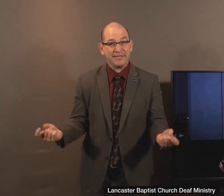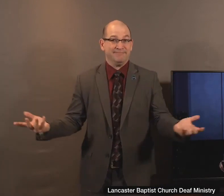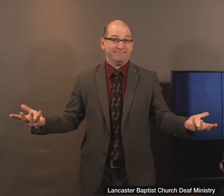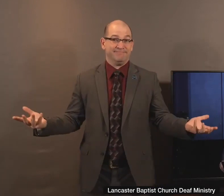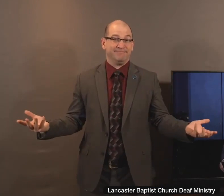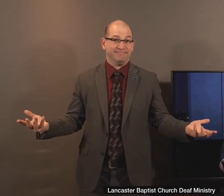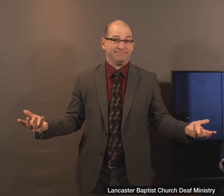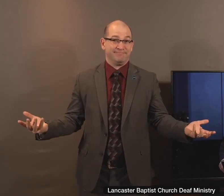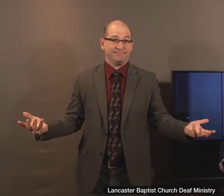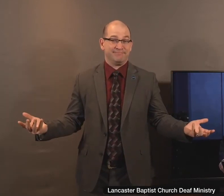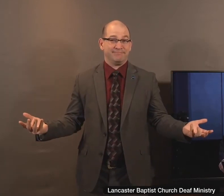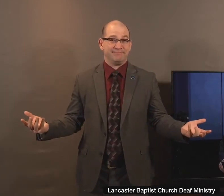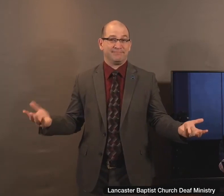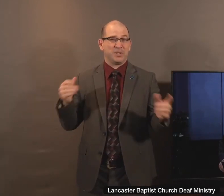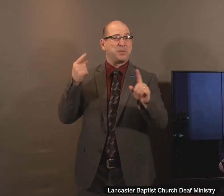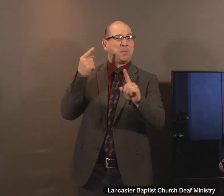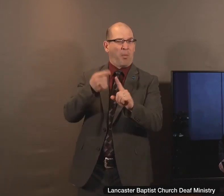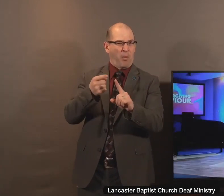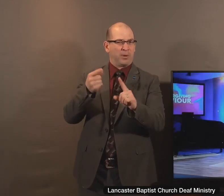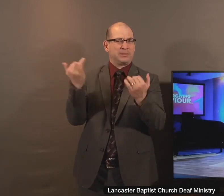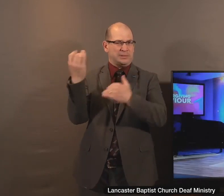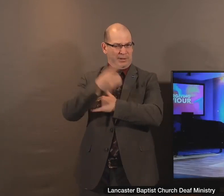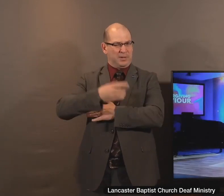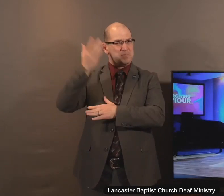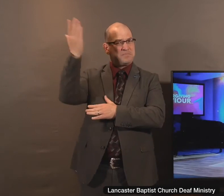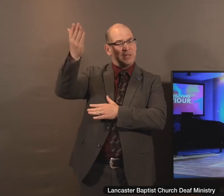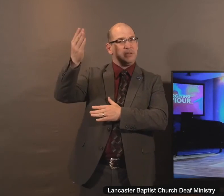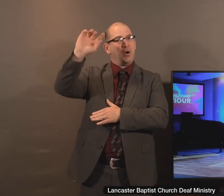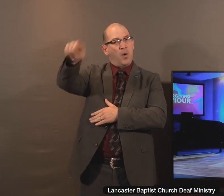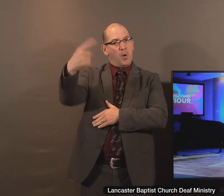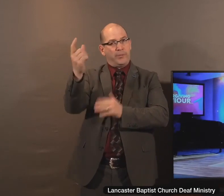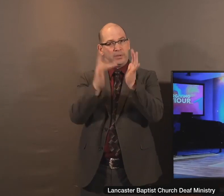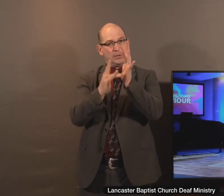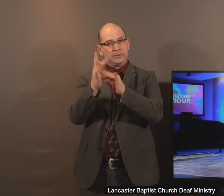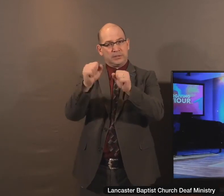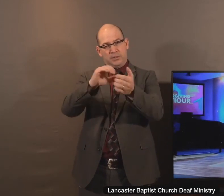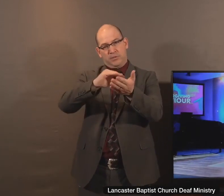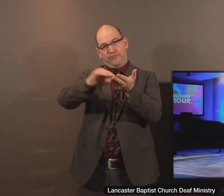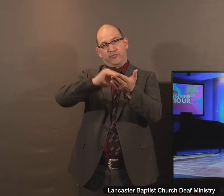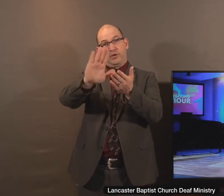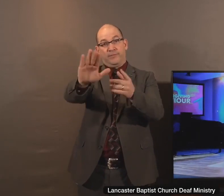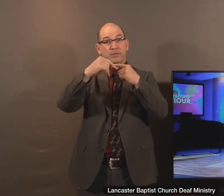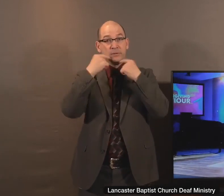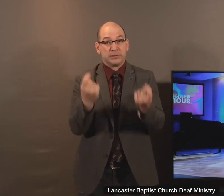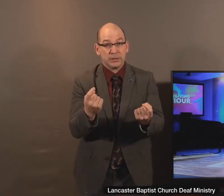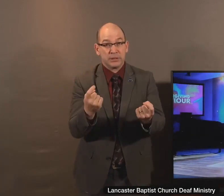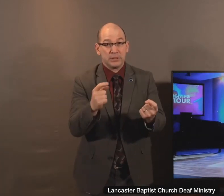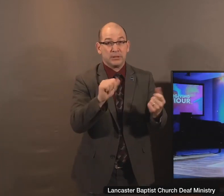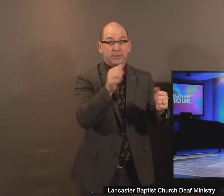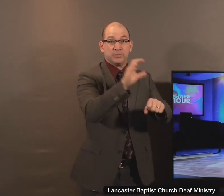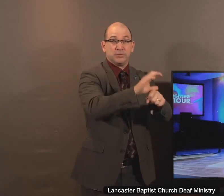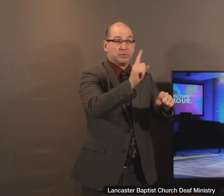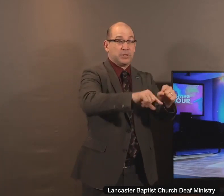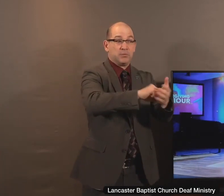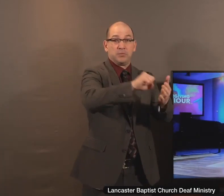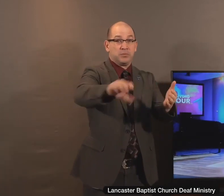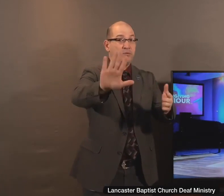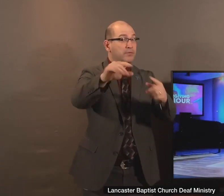this is the premise of the message this morning. Only Jesus can forgive sin. The Baptist church cannot forgive sin. The Catholic